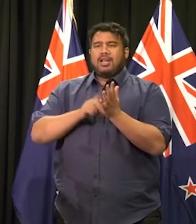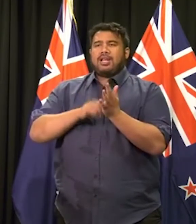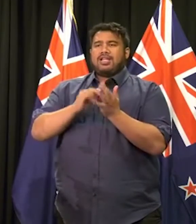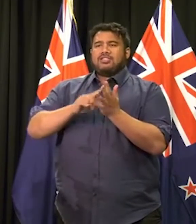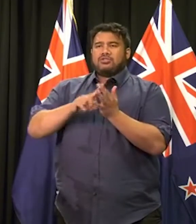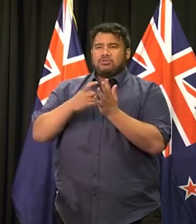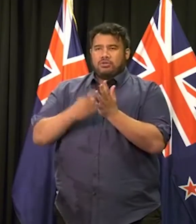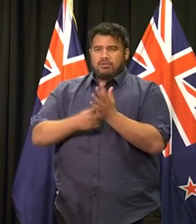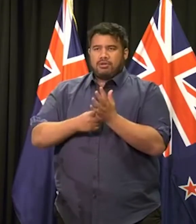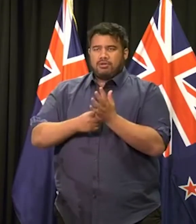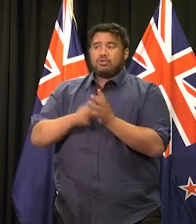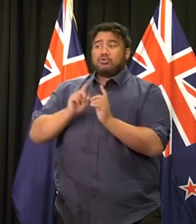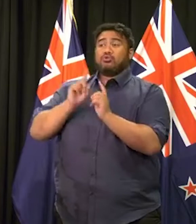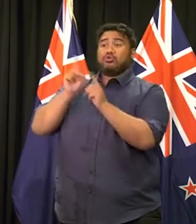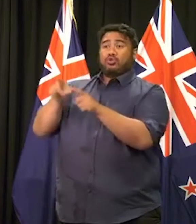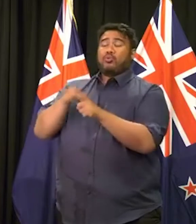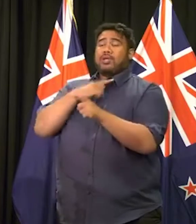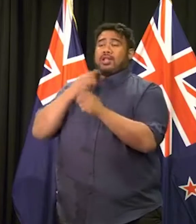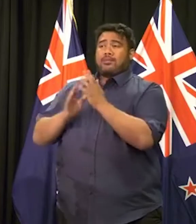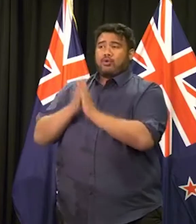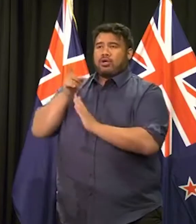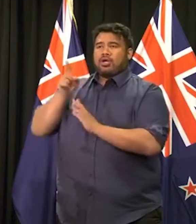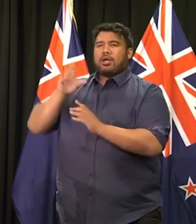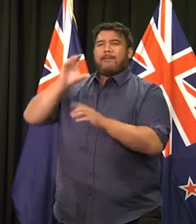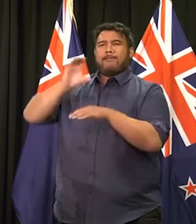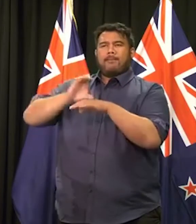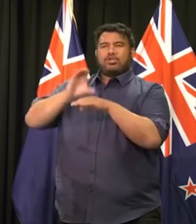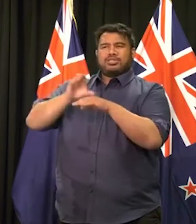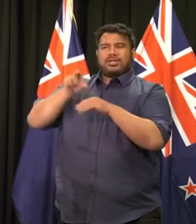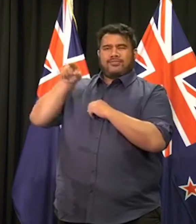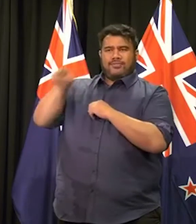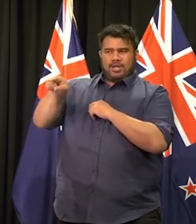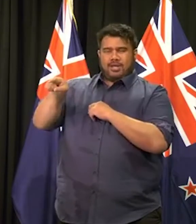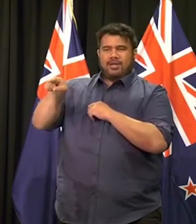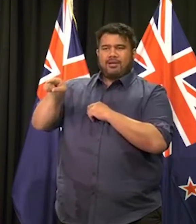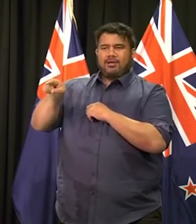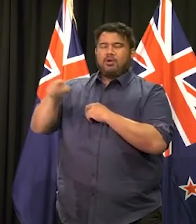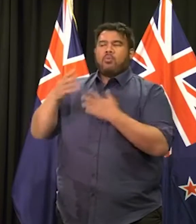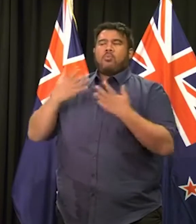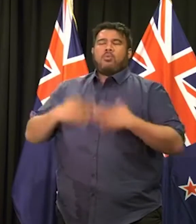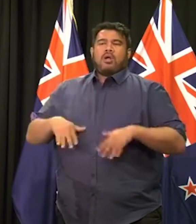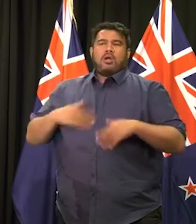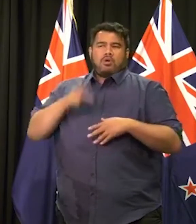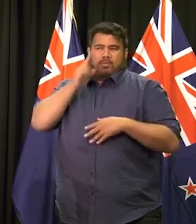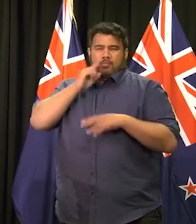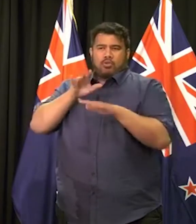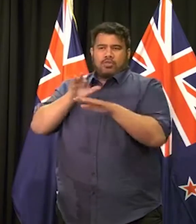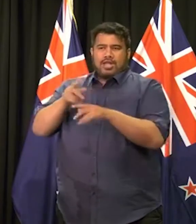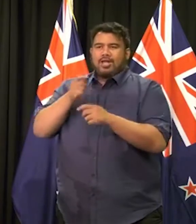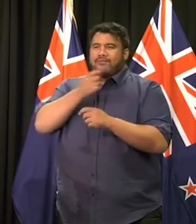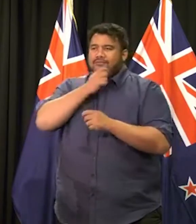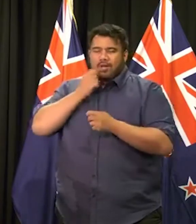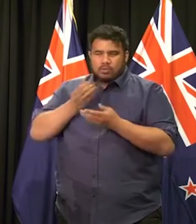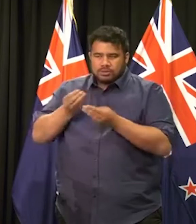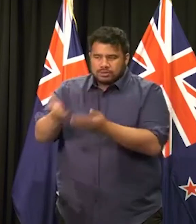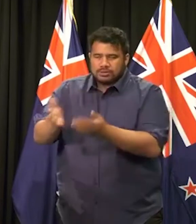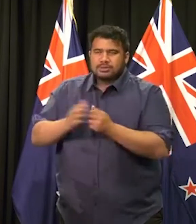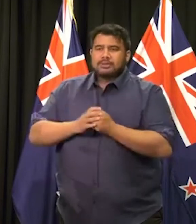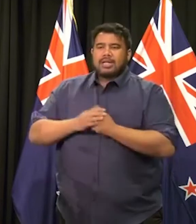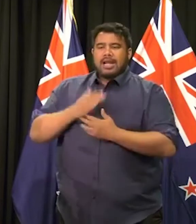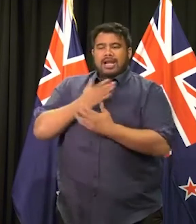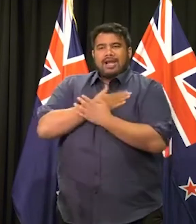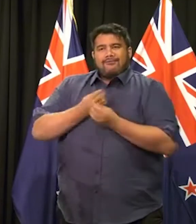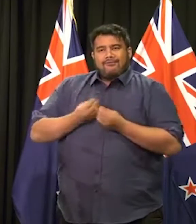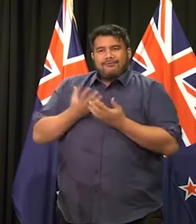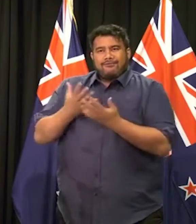gratitude for the outpouring of love that they have experienced from the people of Wellington and an acknowledgement of the